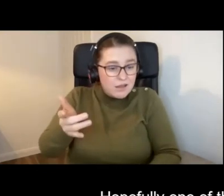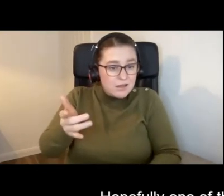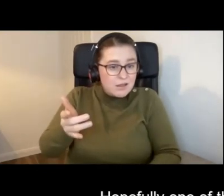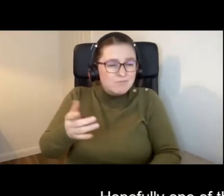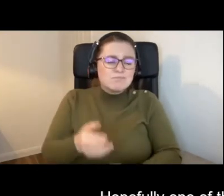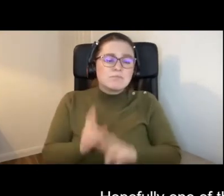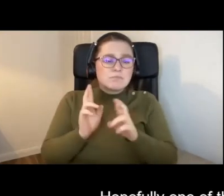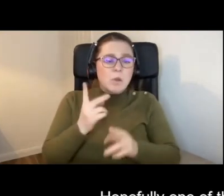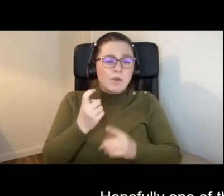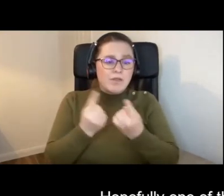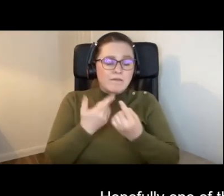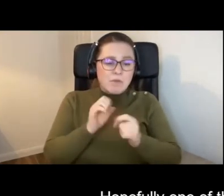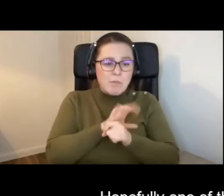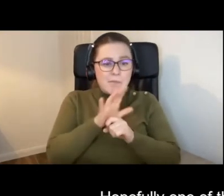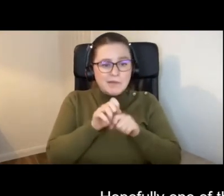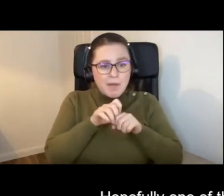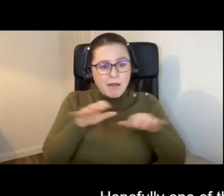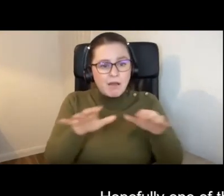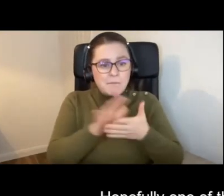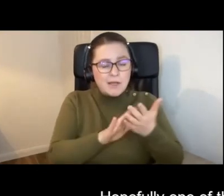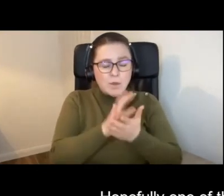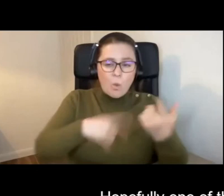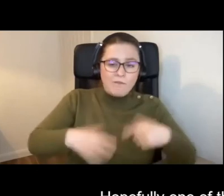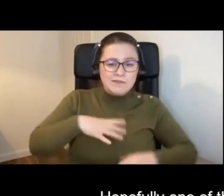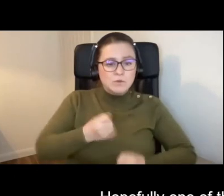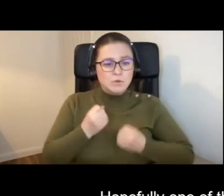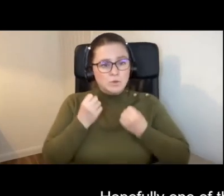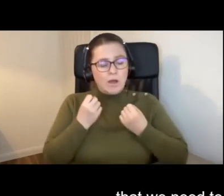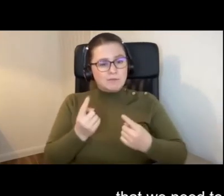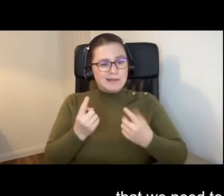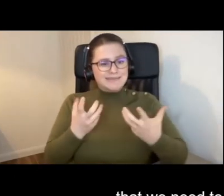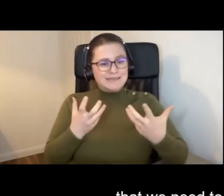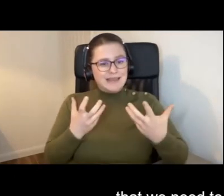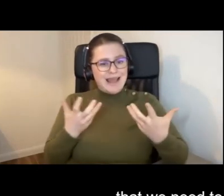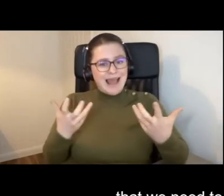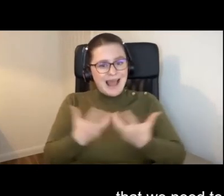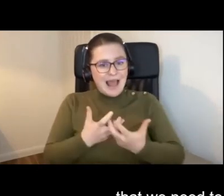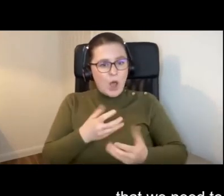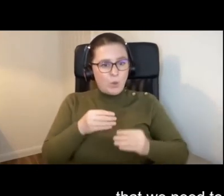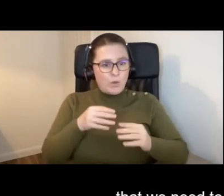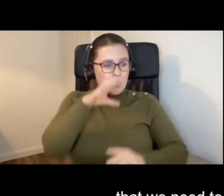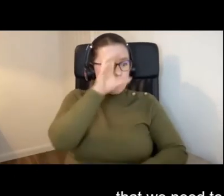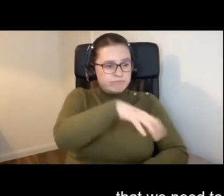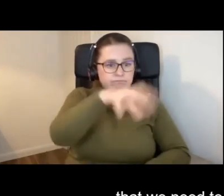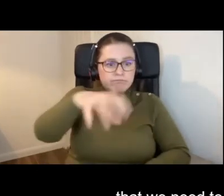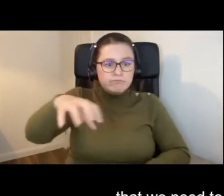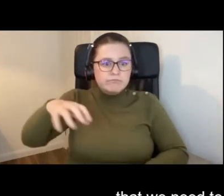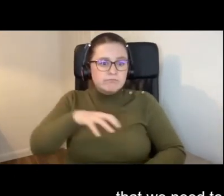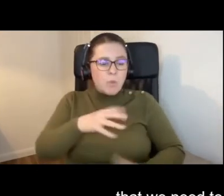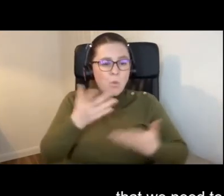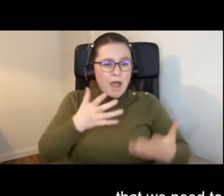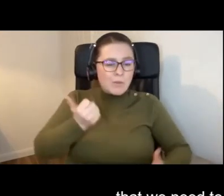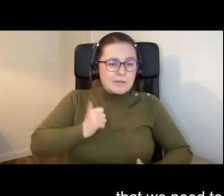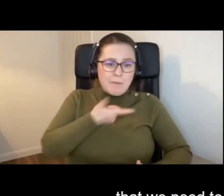of the things from the pandemic will be this understanding that we need to look at how we locate things, where we expect